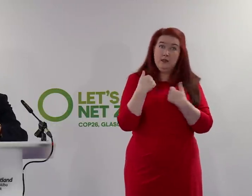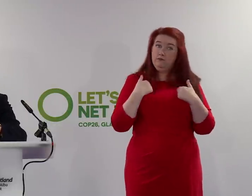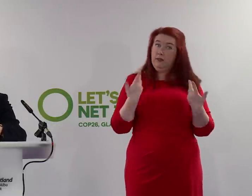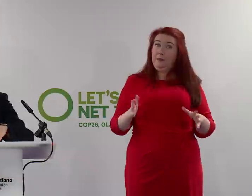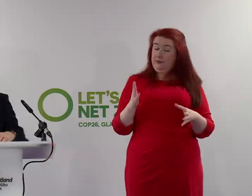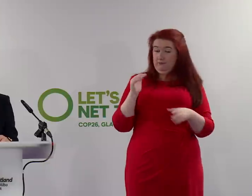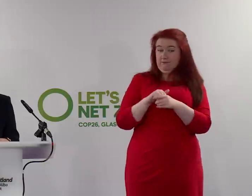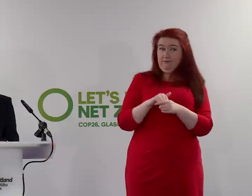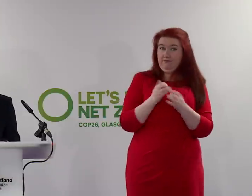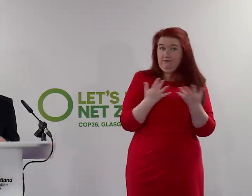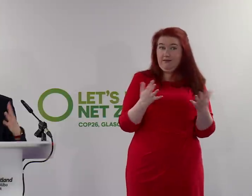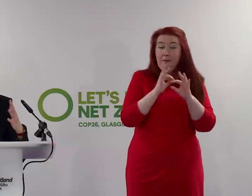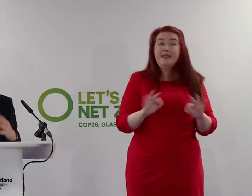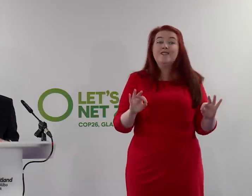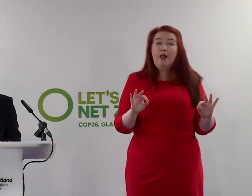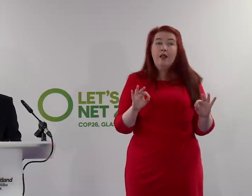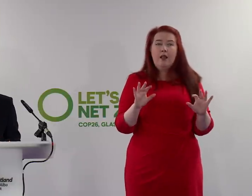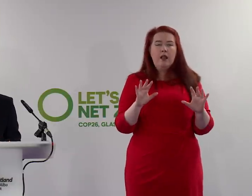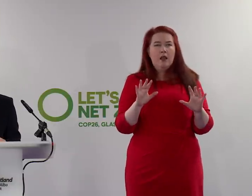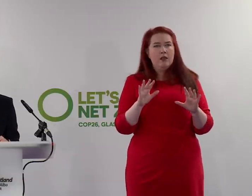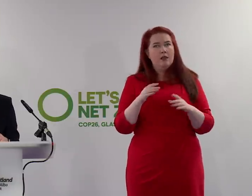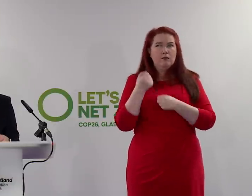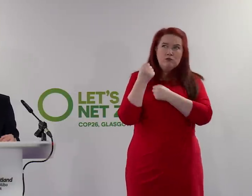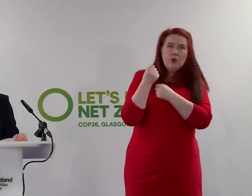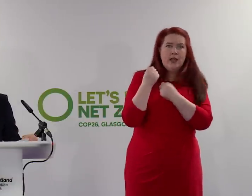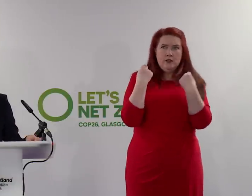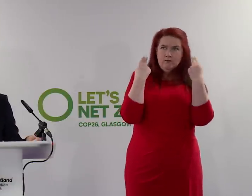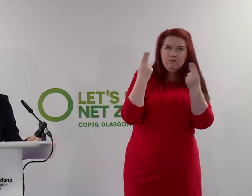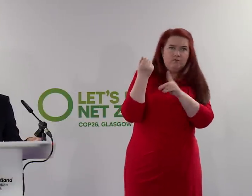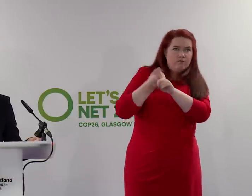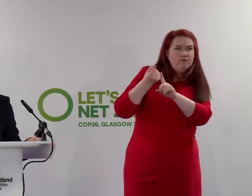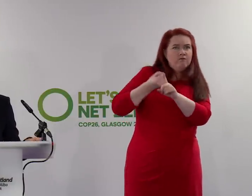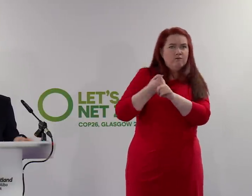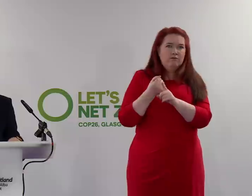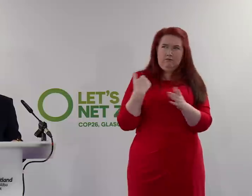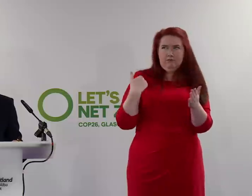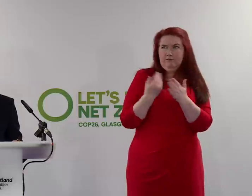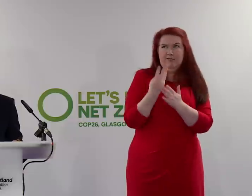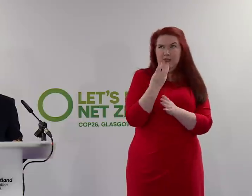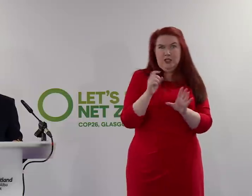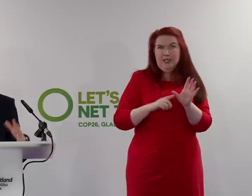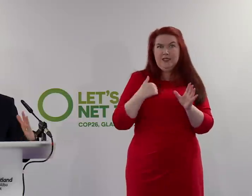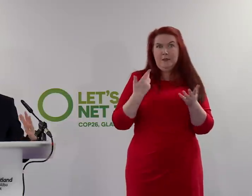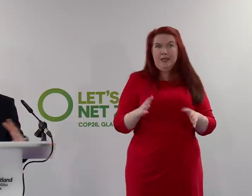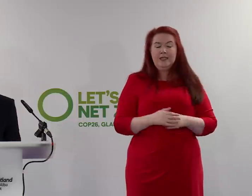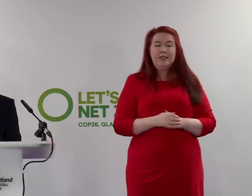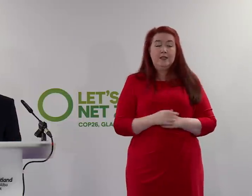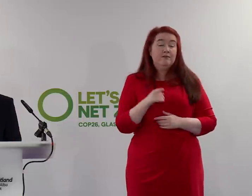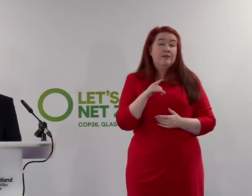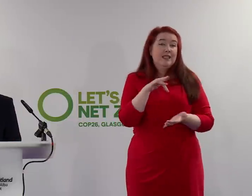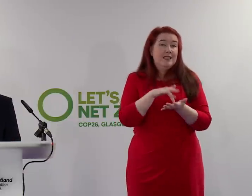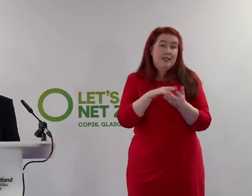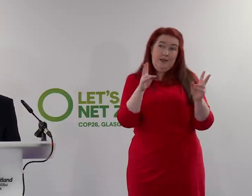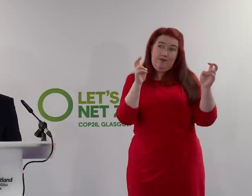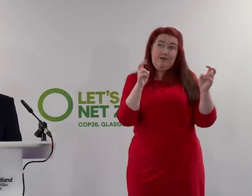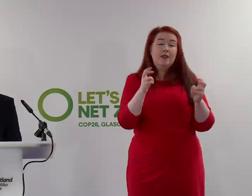part in many peaceful protests in this city over the past 30 years or so. The city's slogan is, people